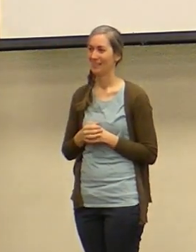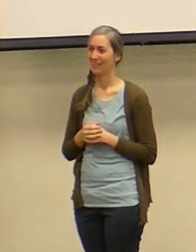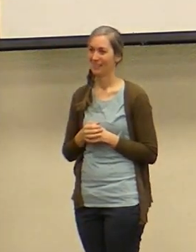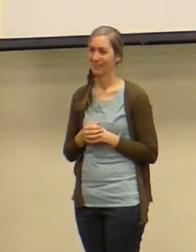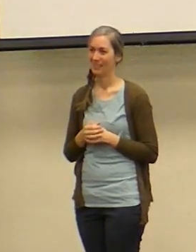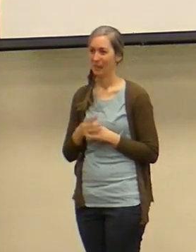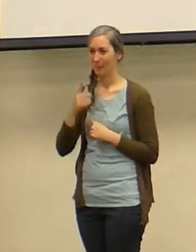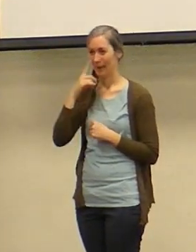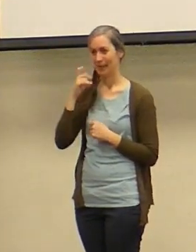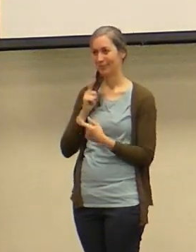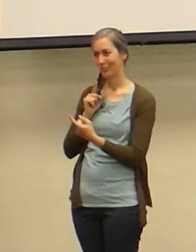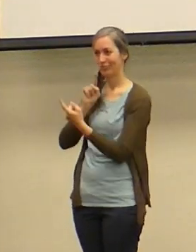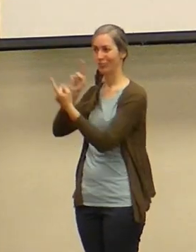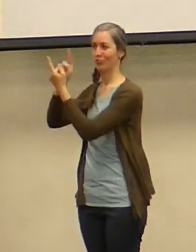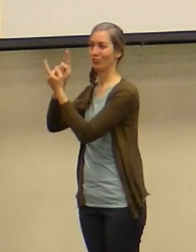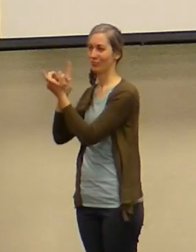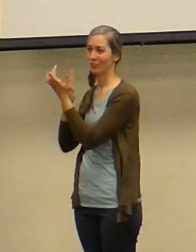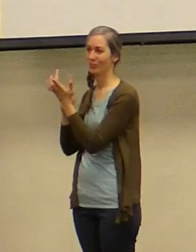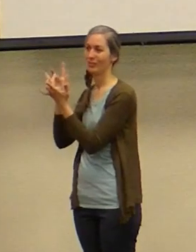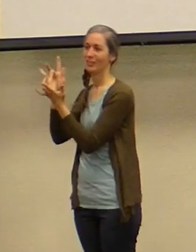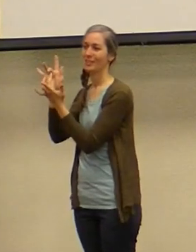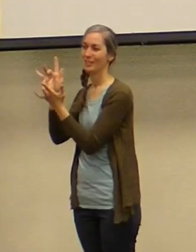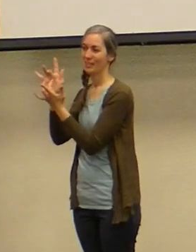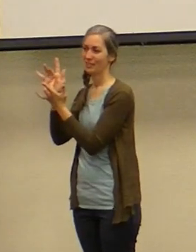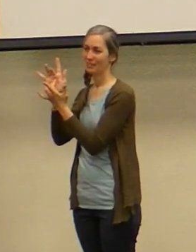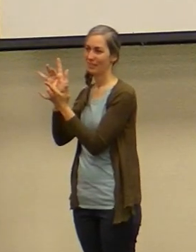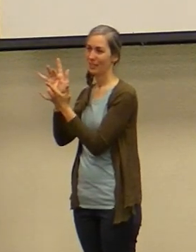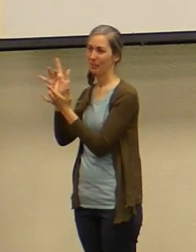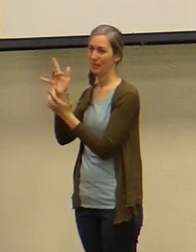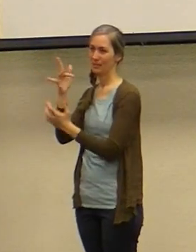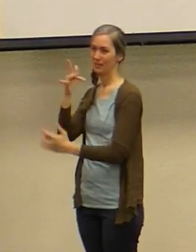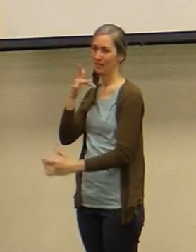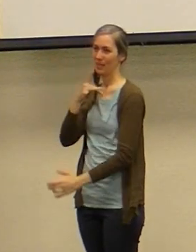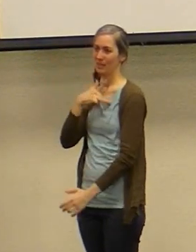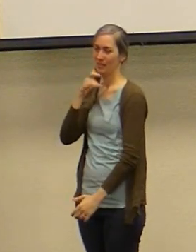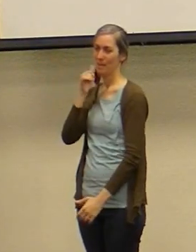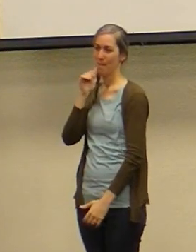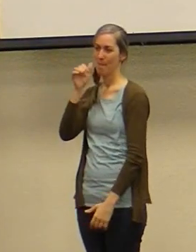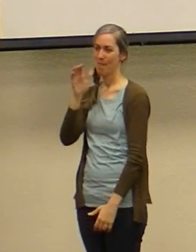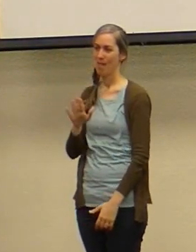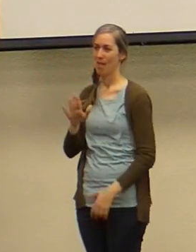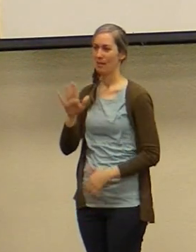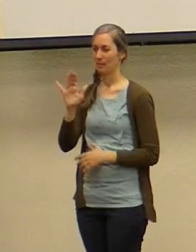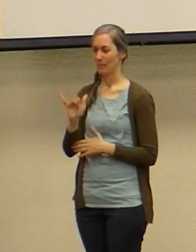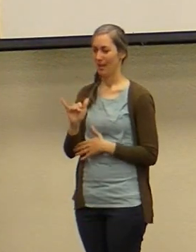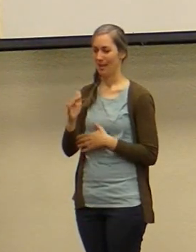Jesus to be as Mark chapter 10 puts it touched and blessed by the hand of the Savior